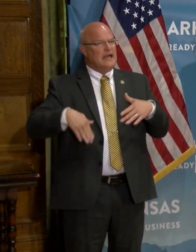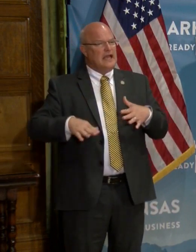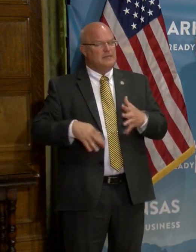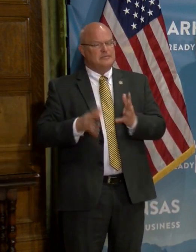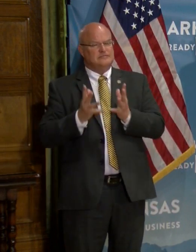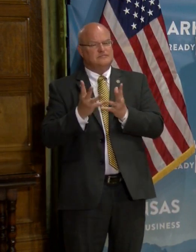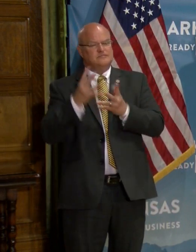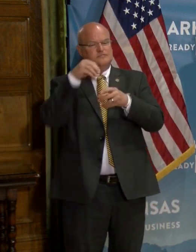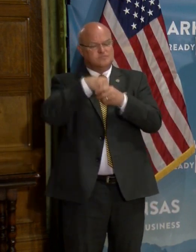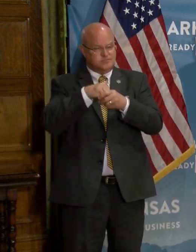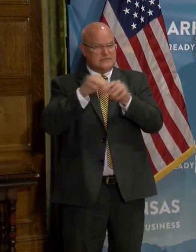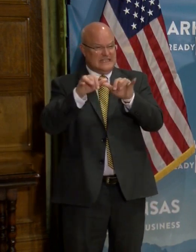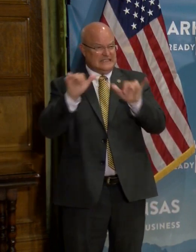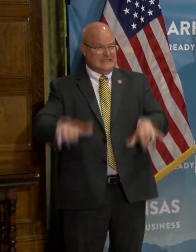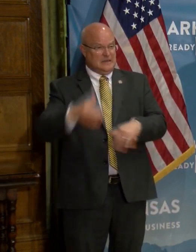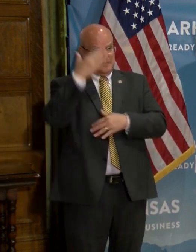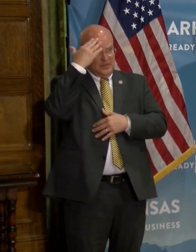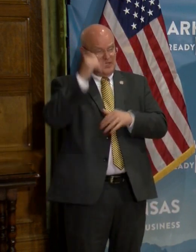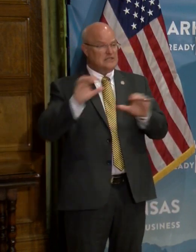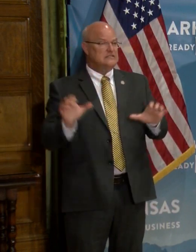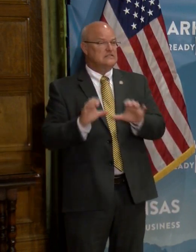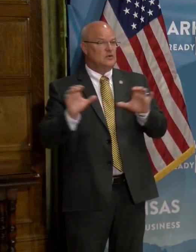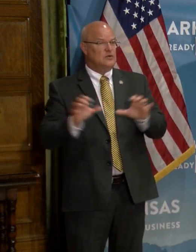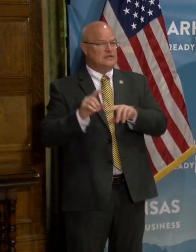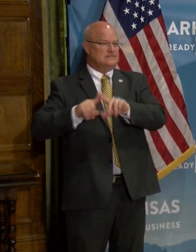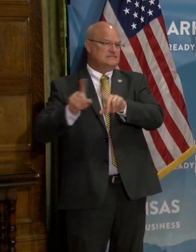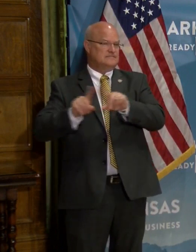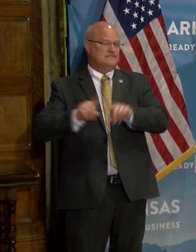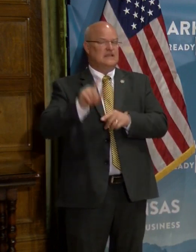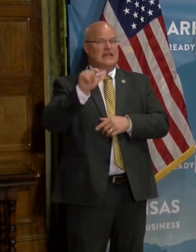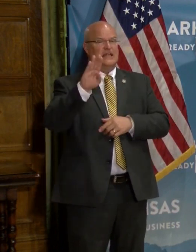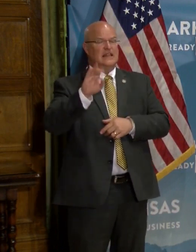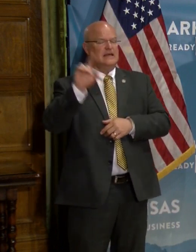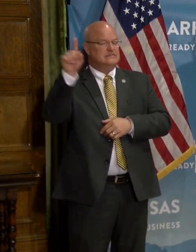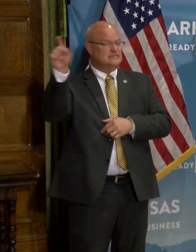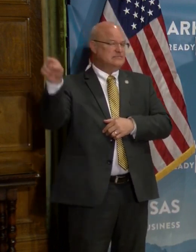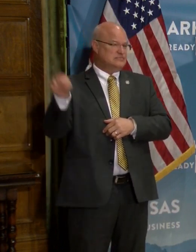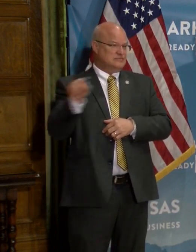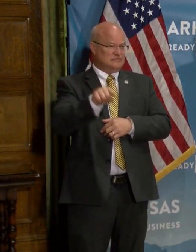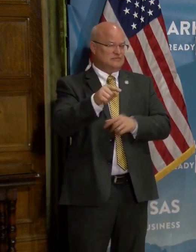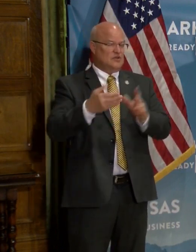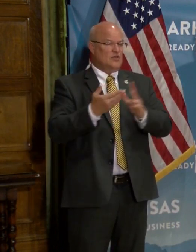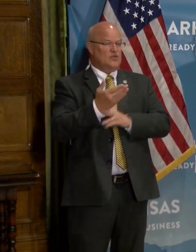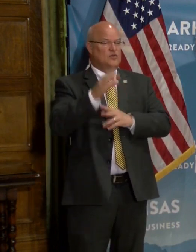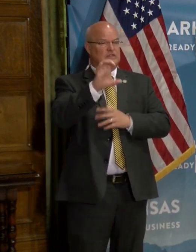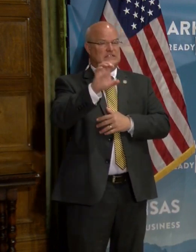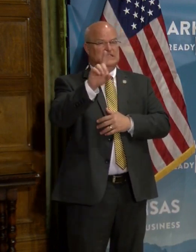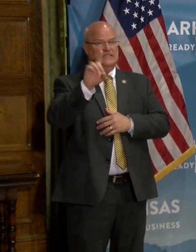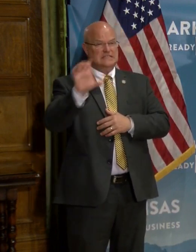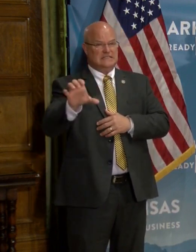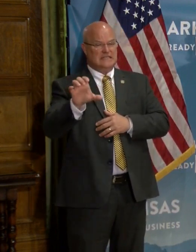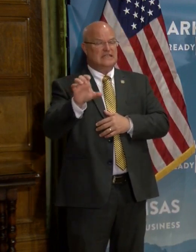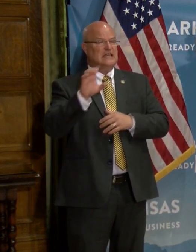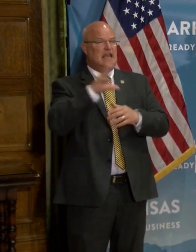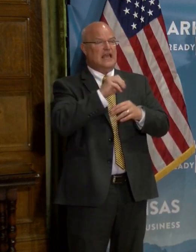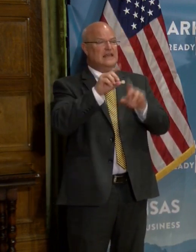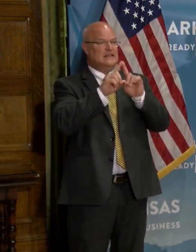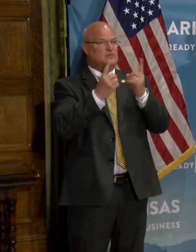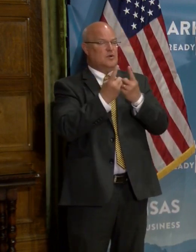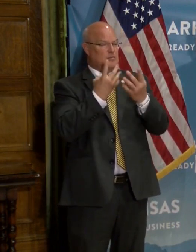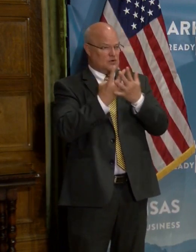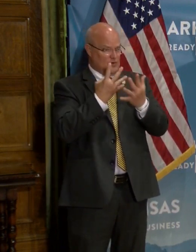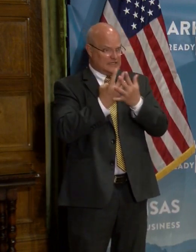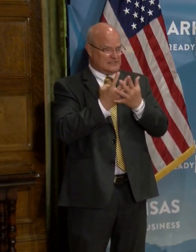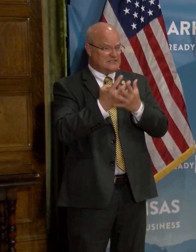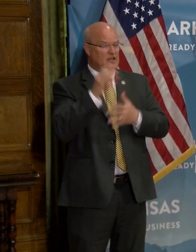yet entered into our system because they were done at various labs through the testing efforts of the CDC and the Bureau of Corrections. So